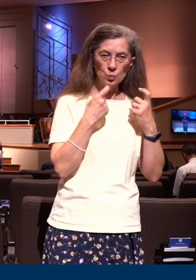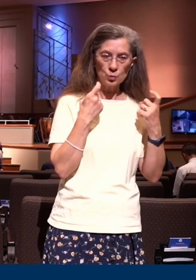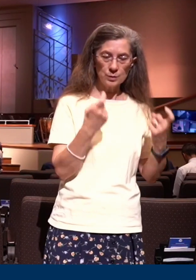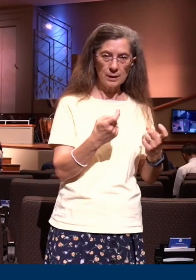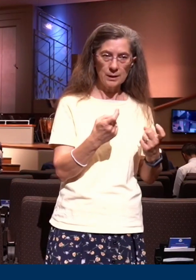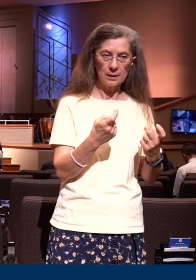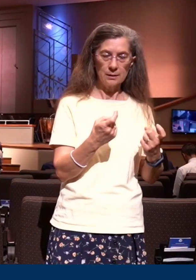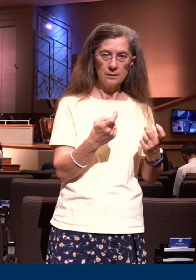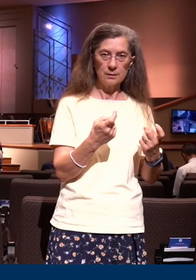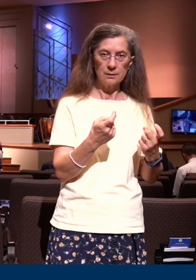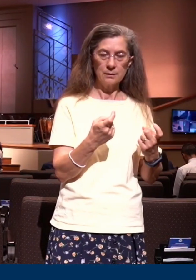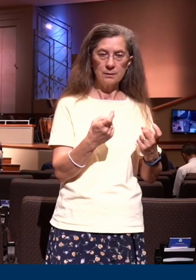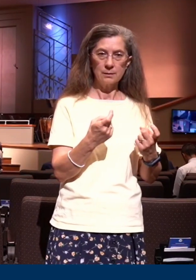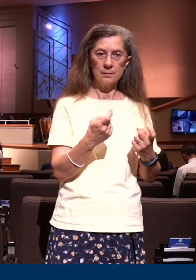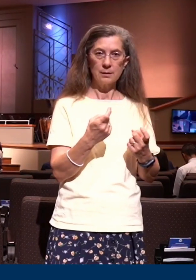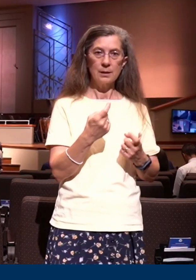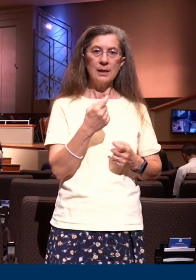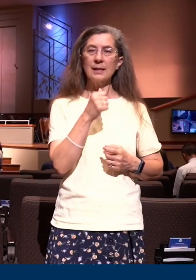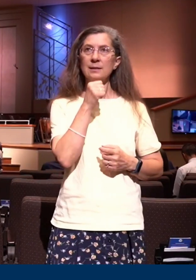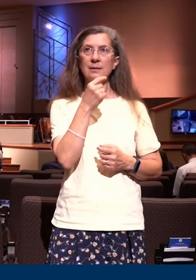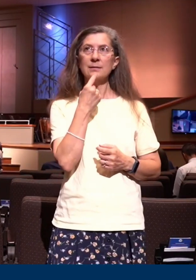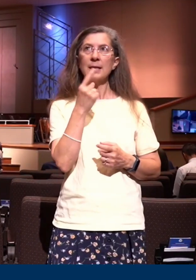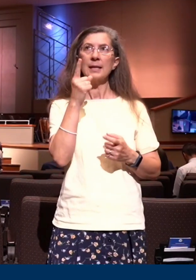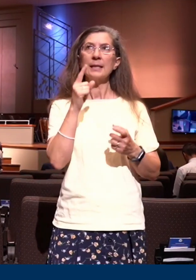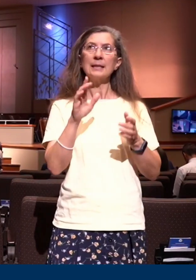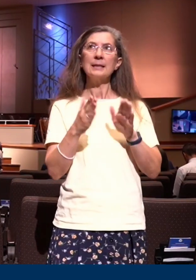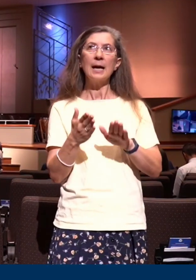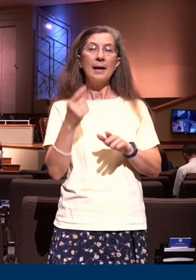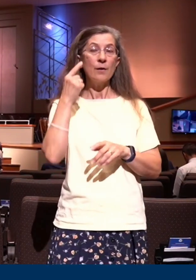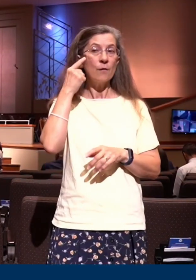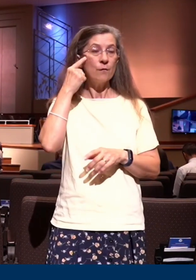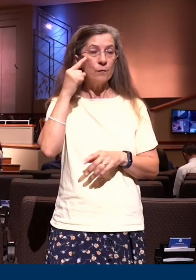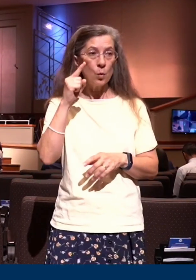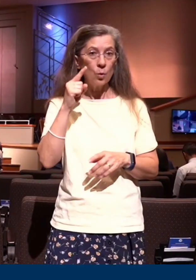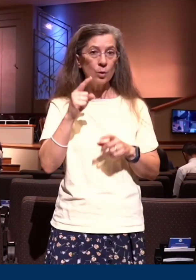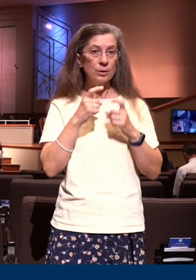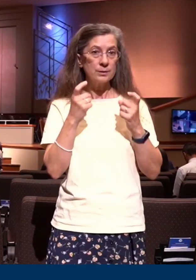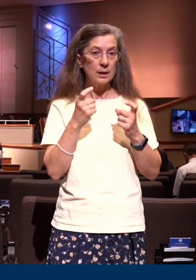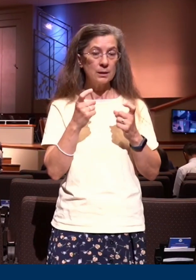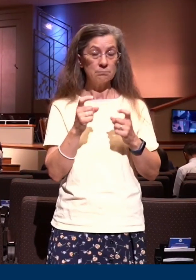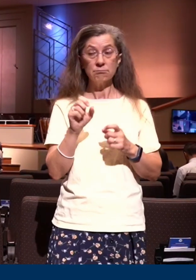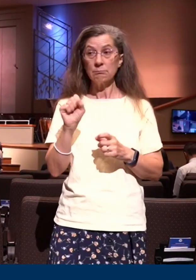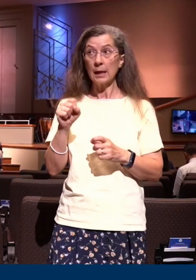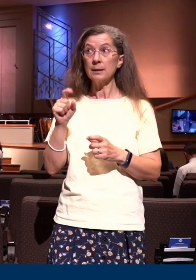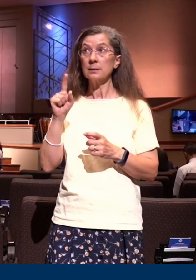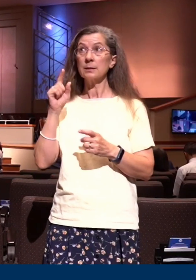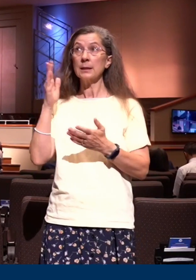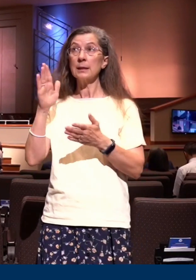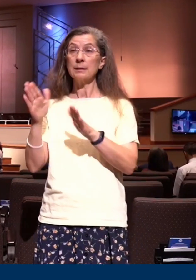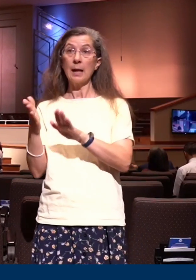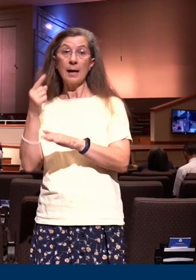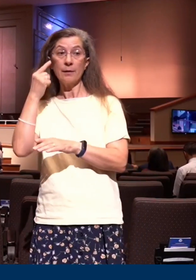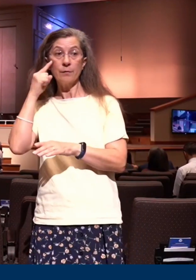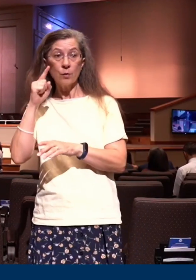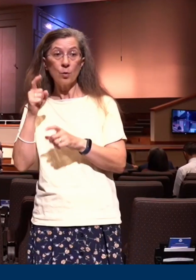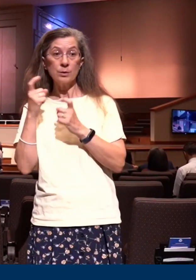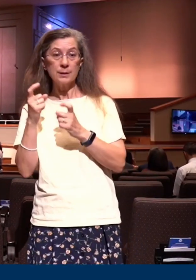doesn't say He died for sin now how many of you believe He died for sin but He also died unto